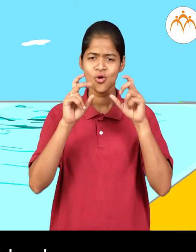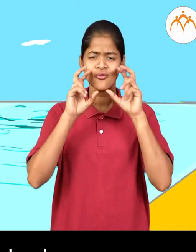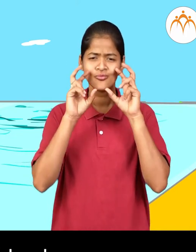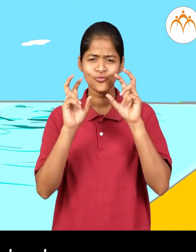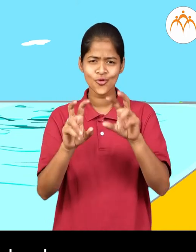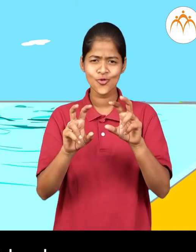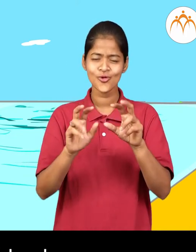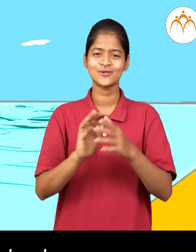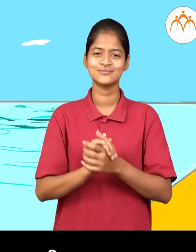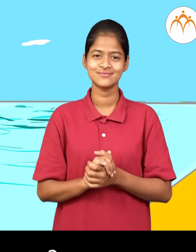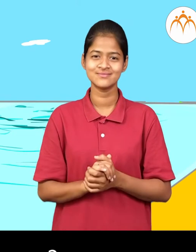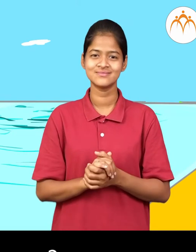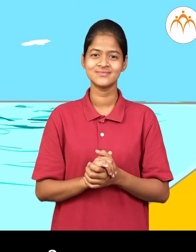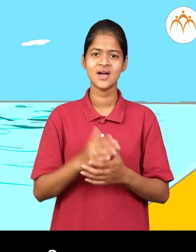what do you see